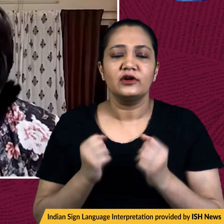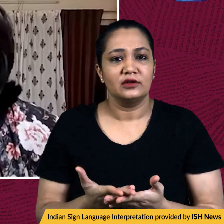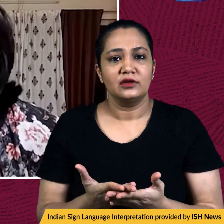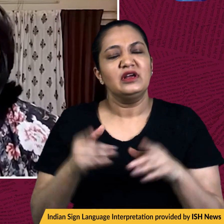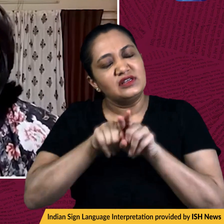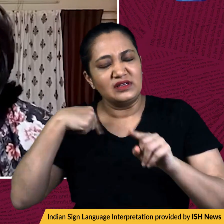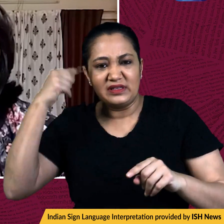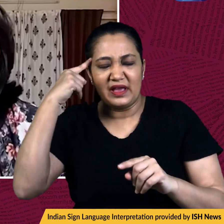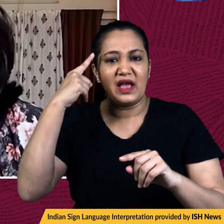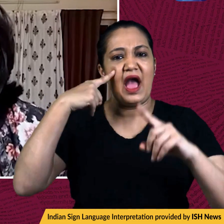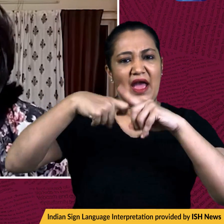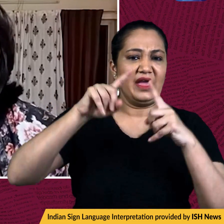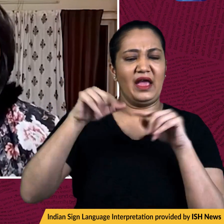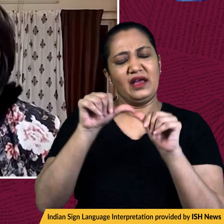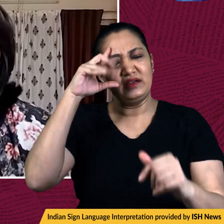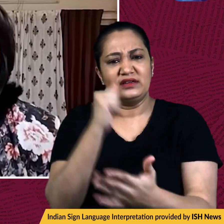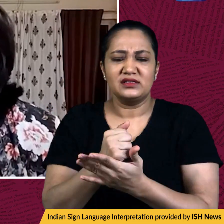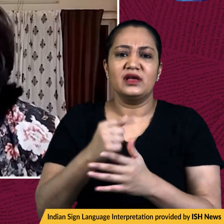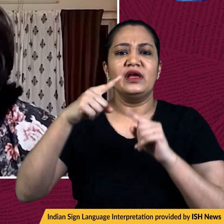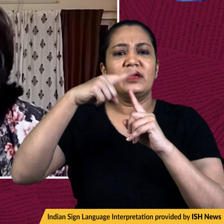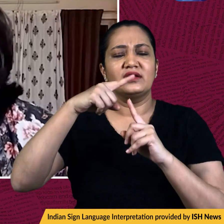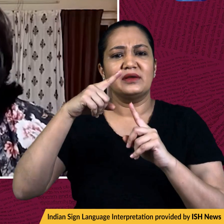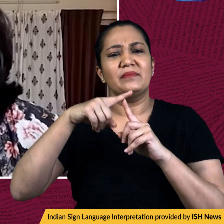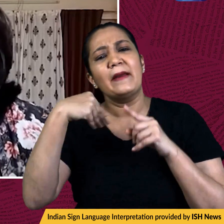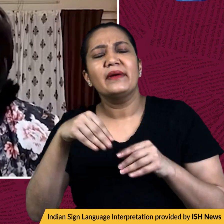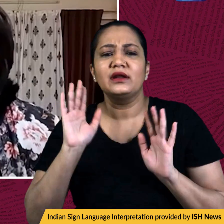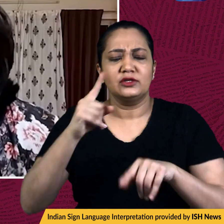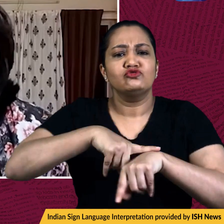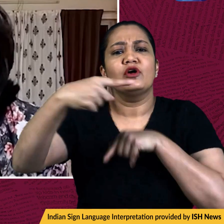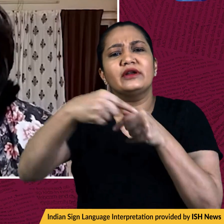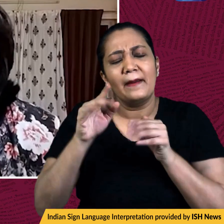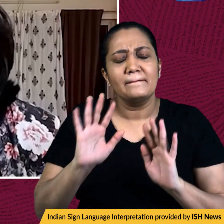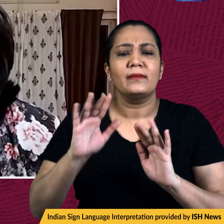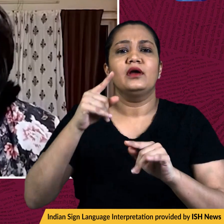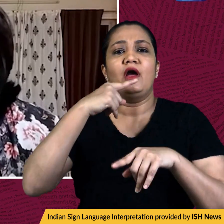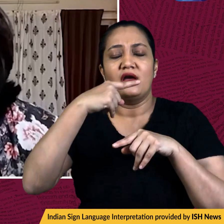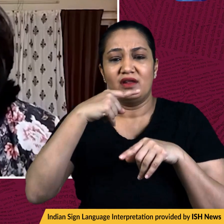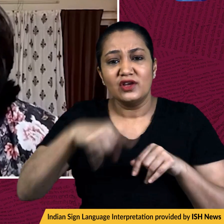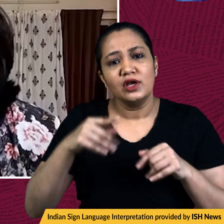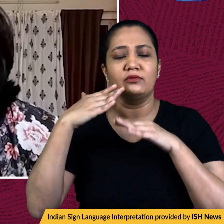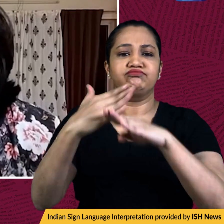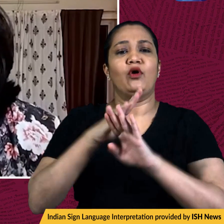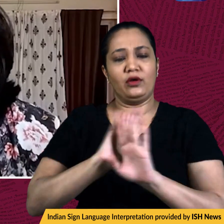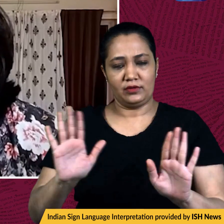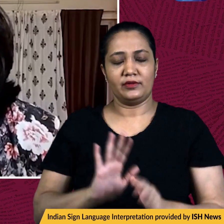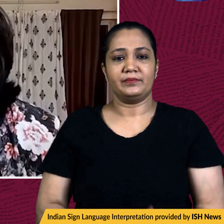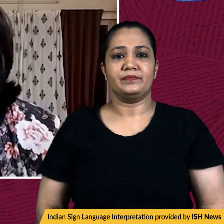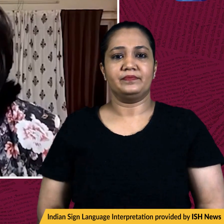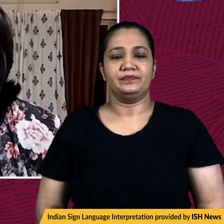these reasons, IKEA has decided to temporarily pause operations in Russia, end quote. Now,